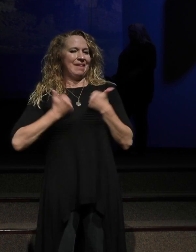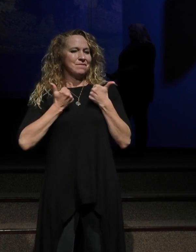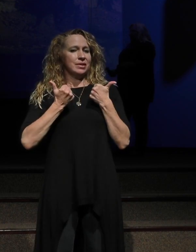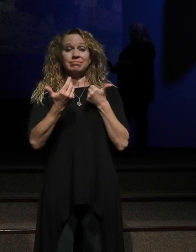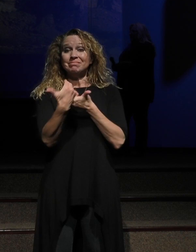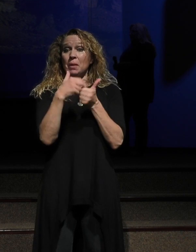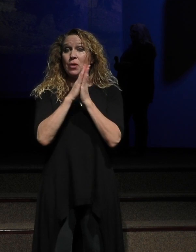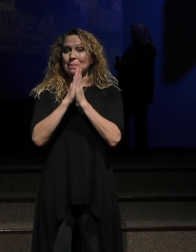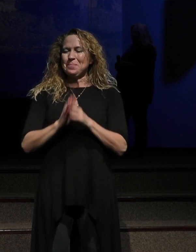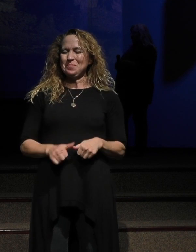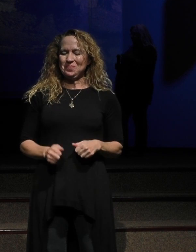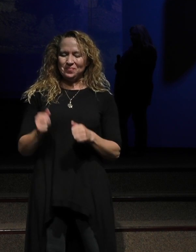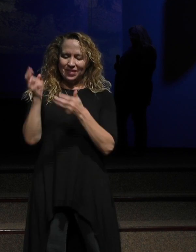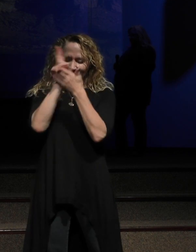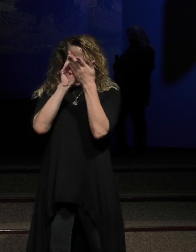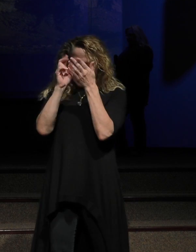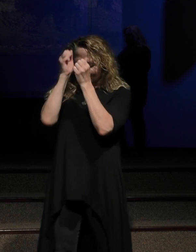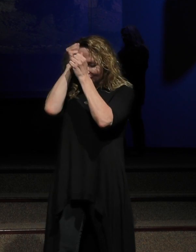pray with me. Heavenly father,